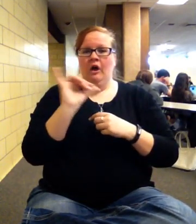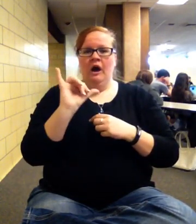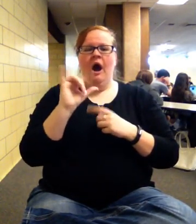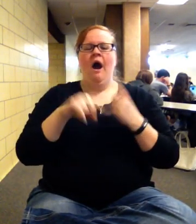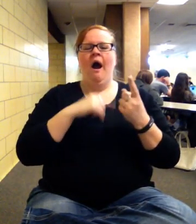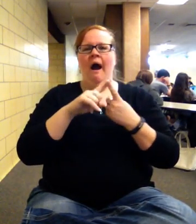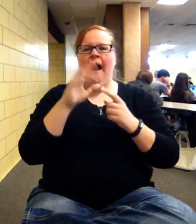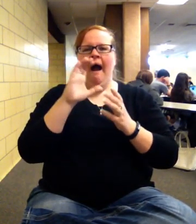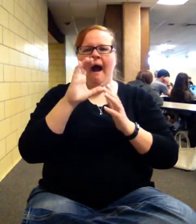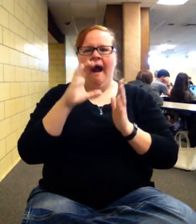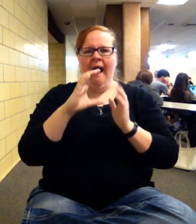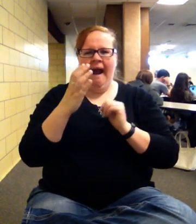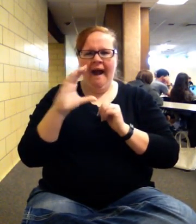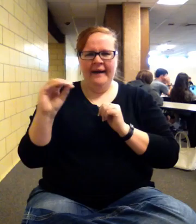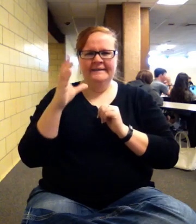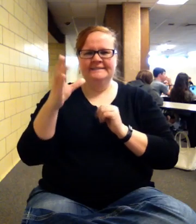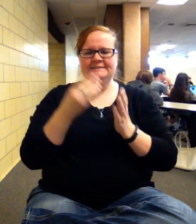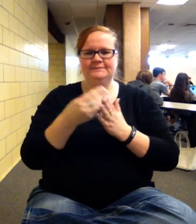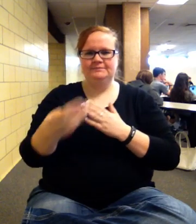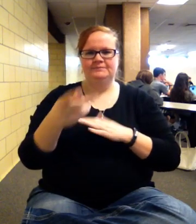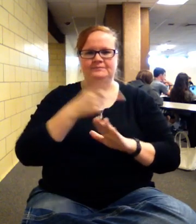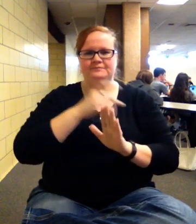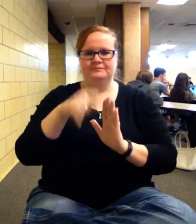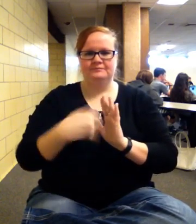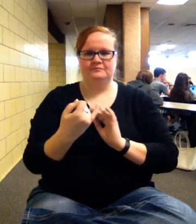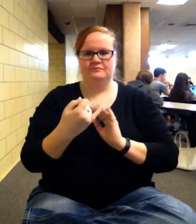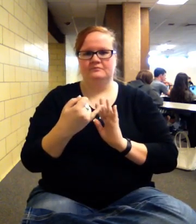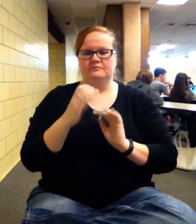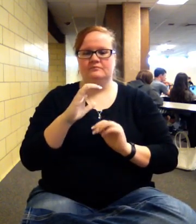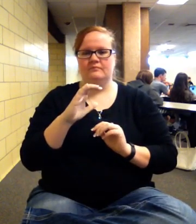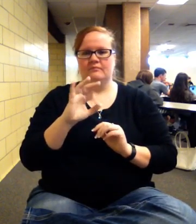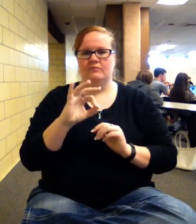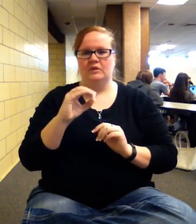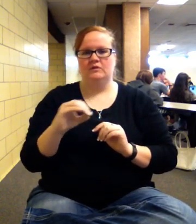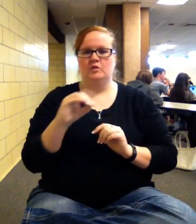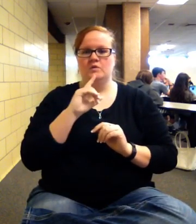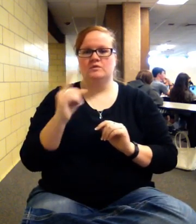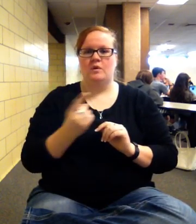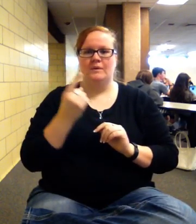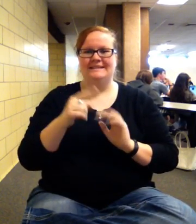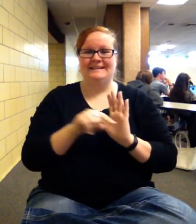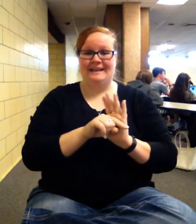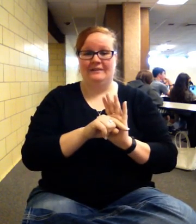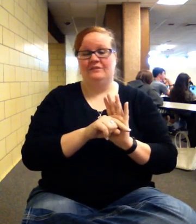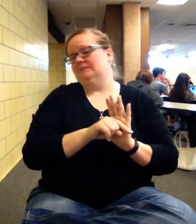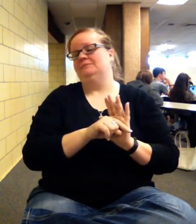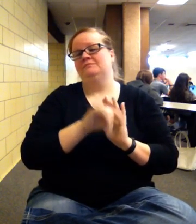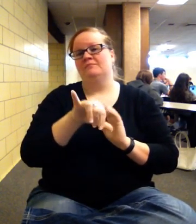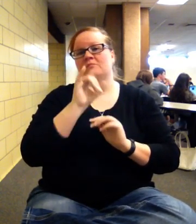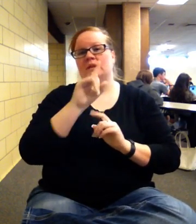cash flow zero will always be a negative, and that is the plus-minus key that is the same color as your numbers.